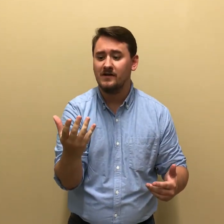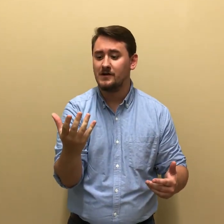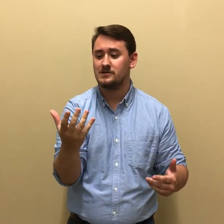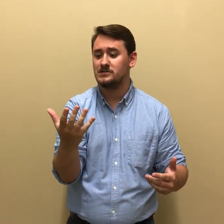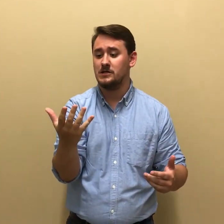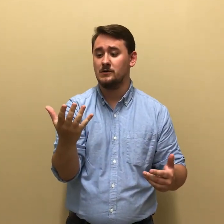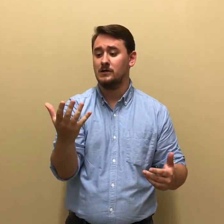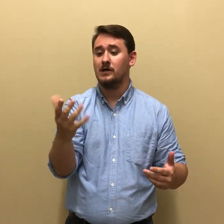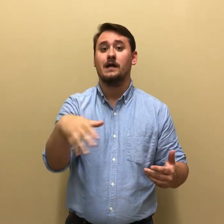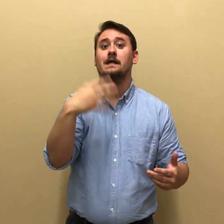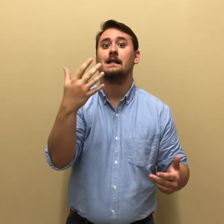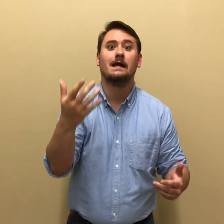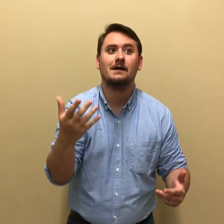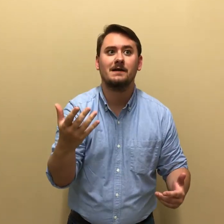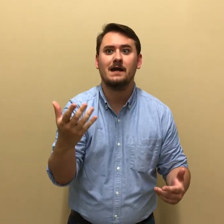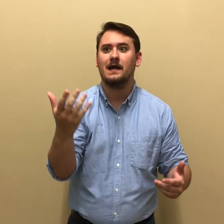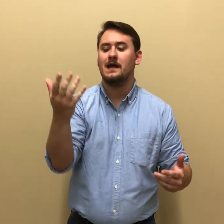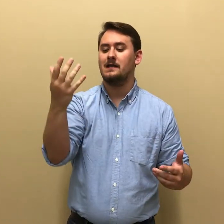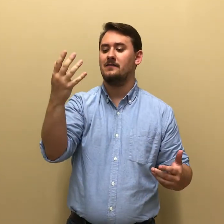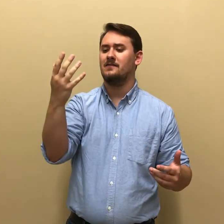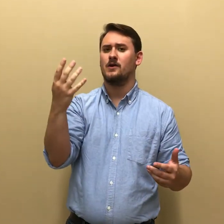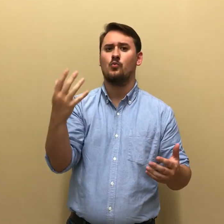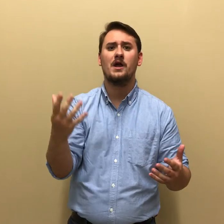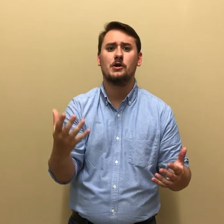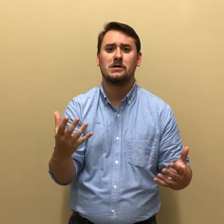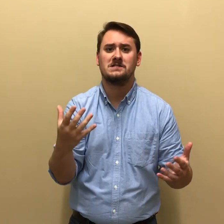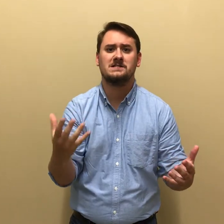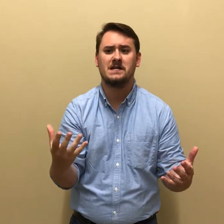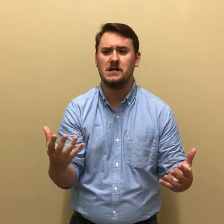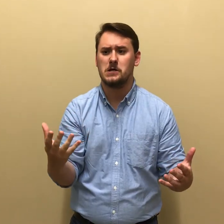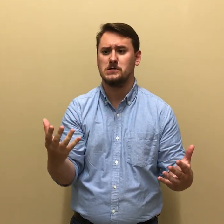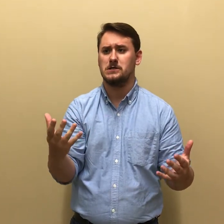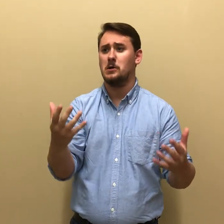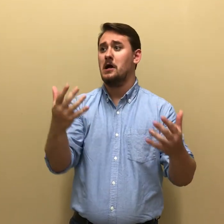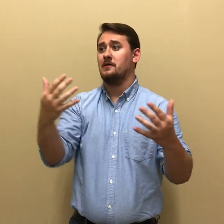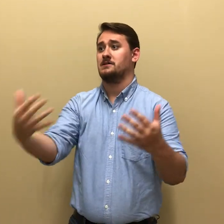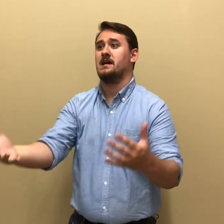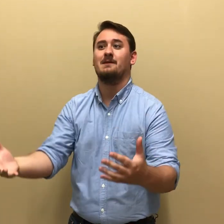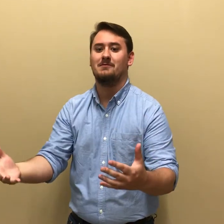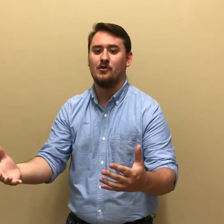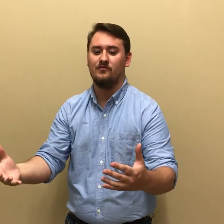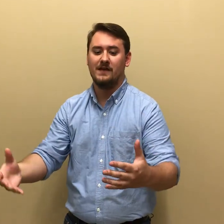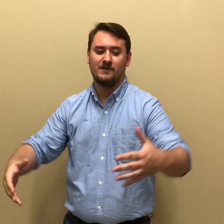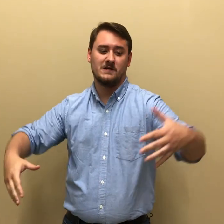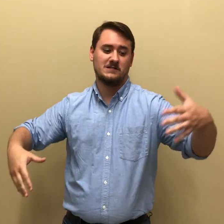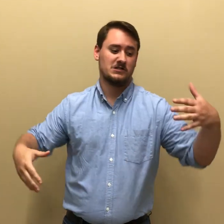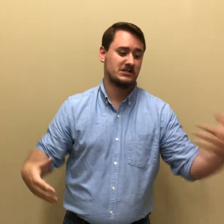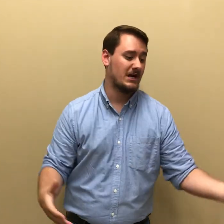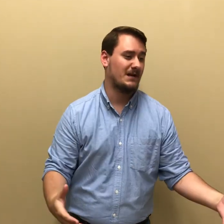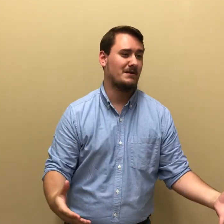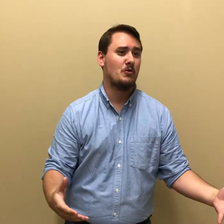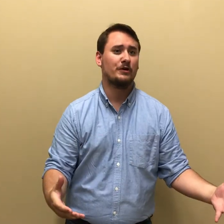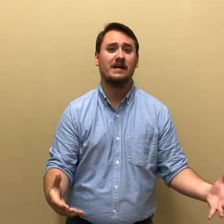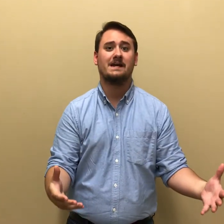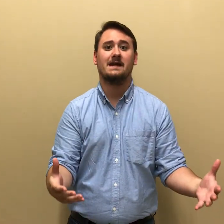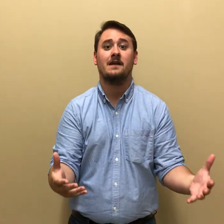fingers so you lick them again and then they're wetter and stickier so there's gonna be more flavor dust and there's gonna be more licking and